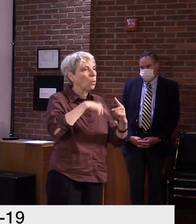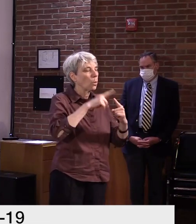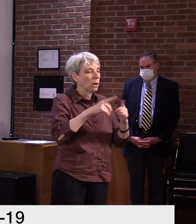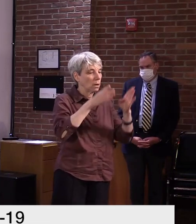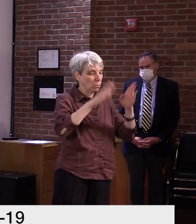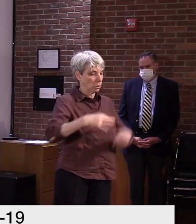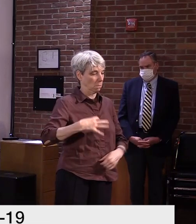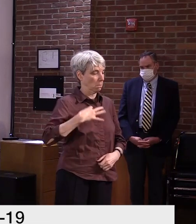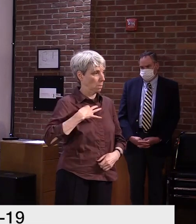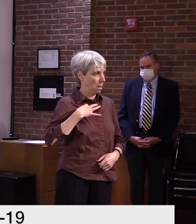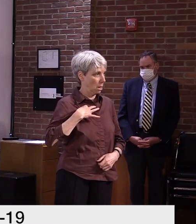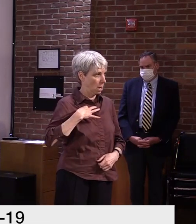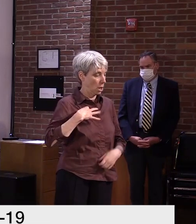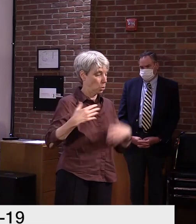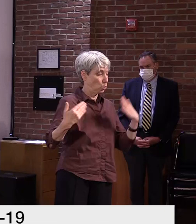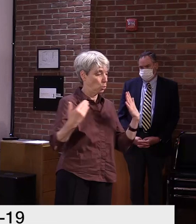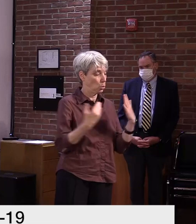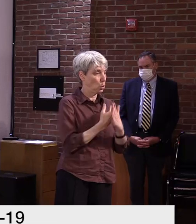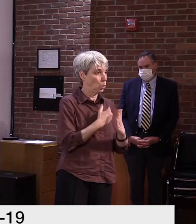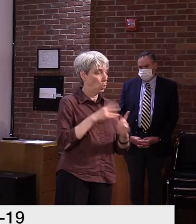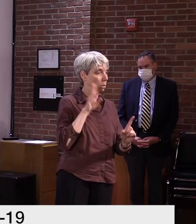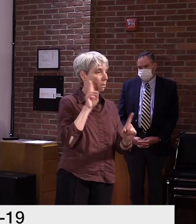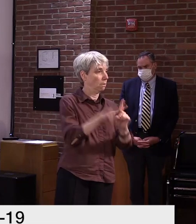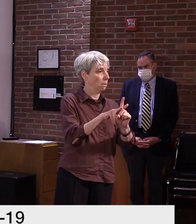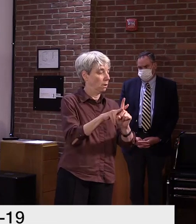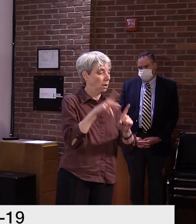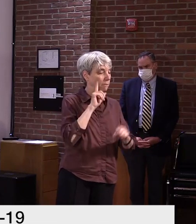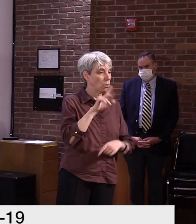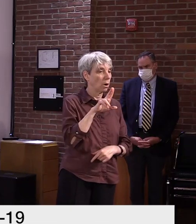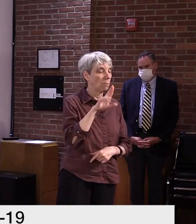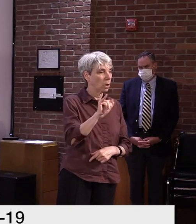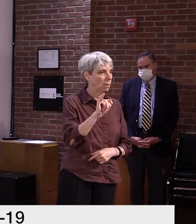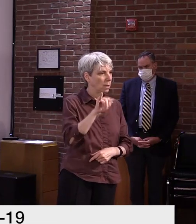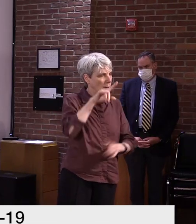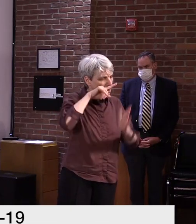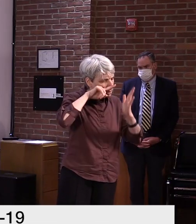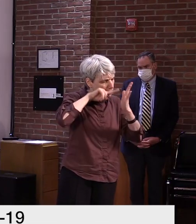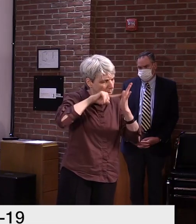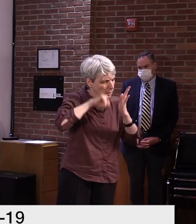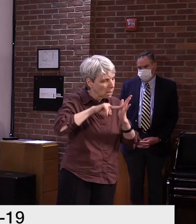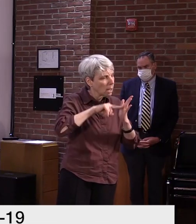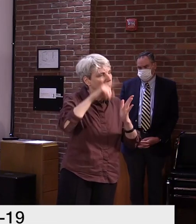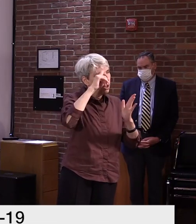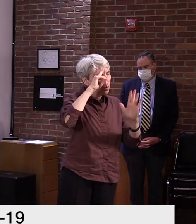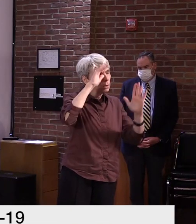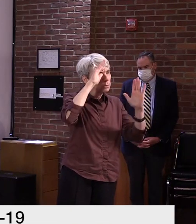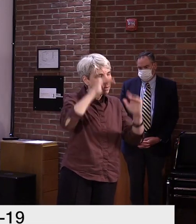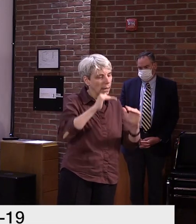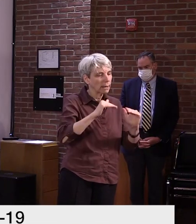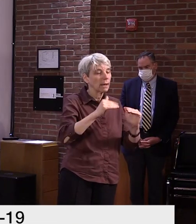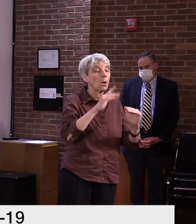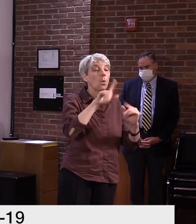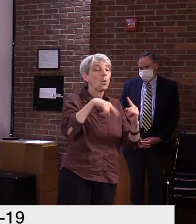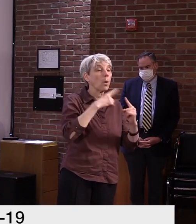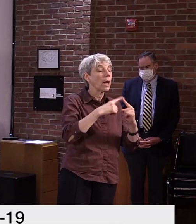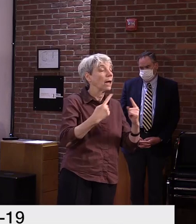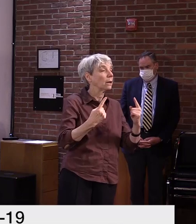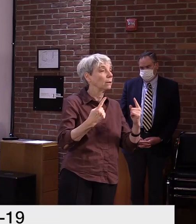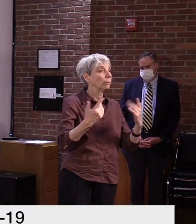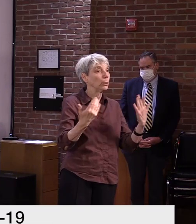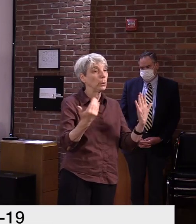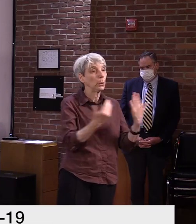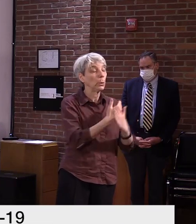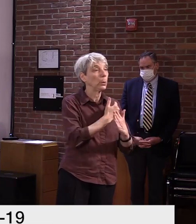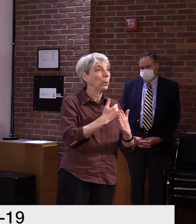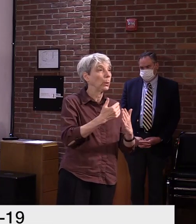individuals filing new claims because we suspect that there is a portion of every series of every claims that we get.